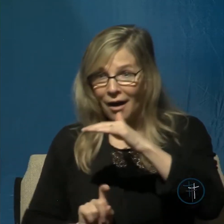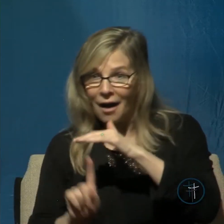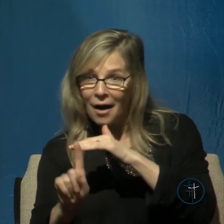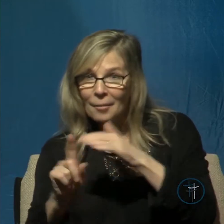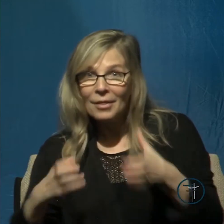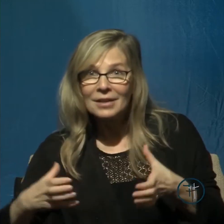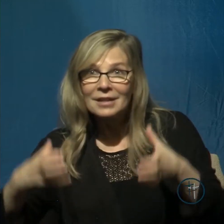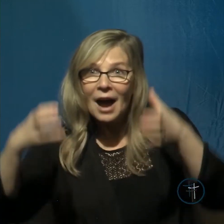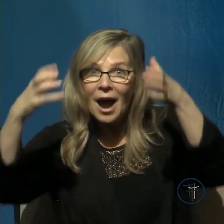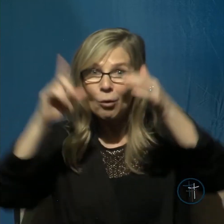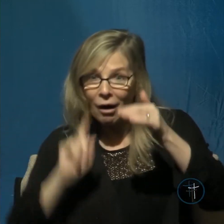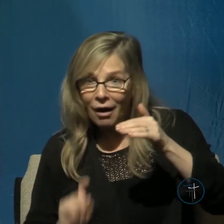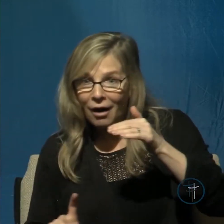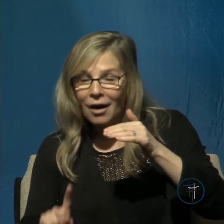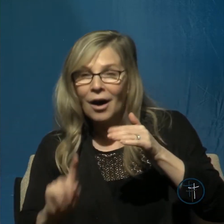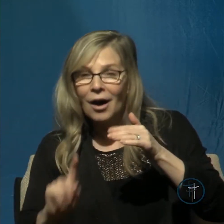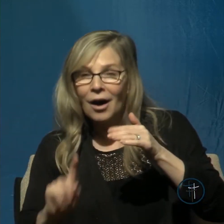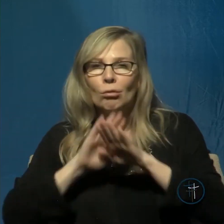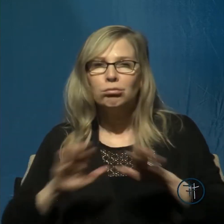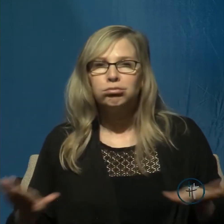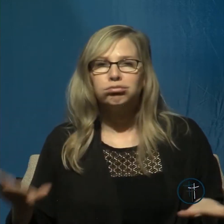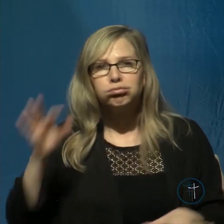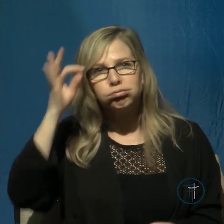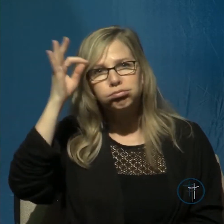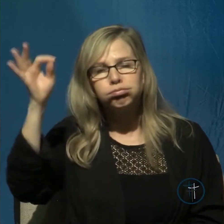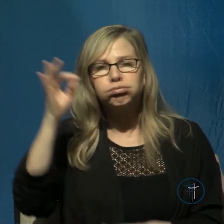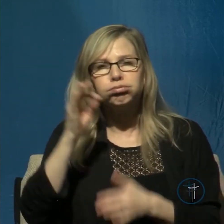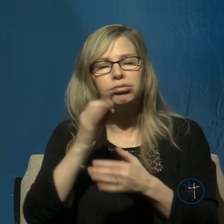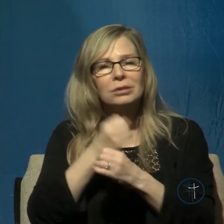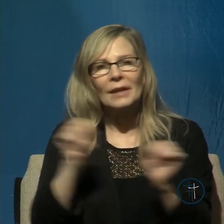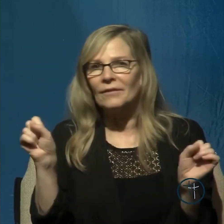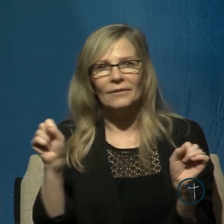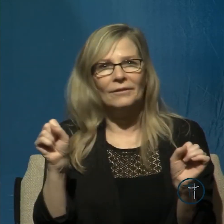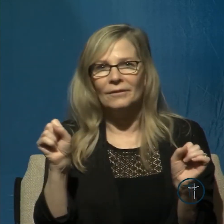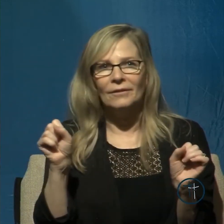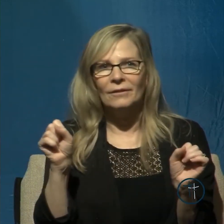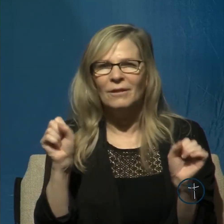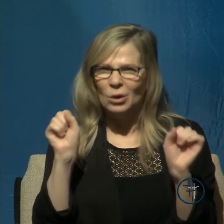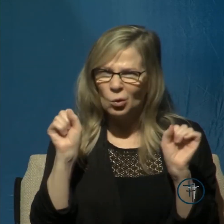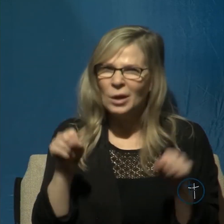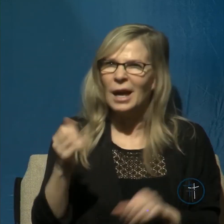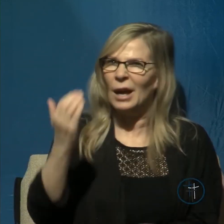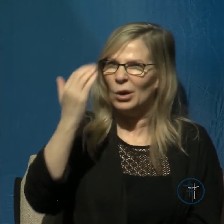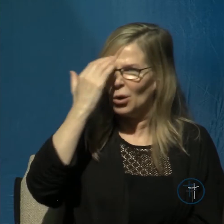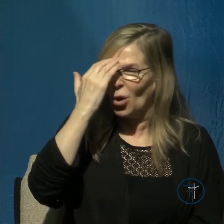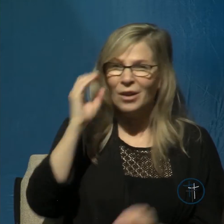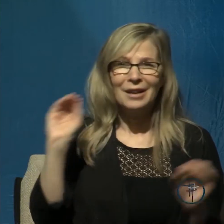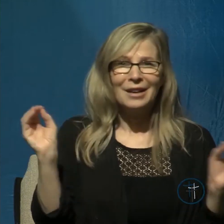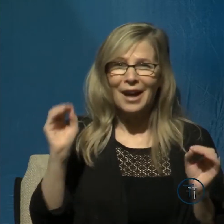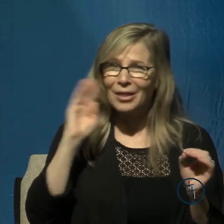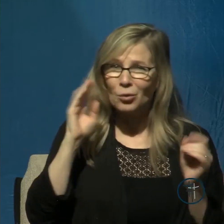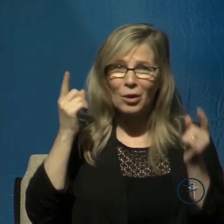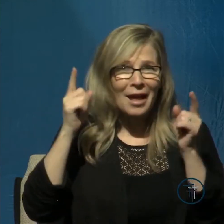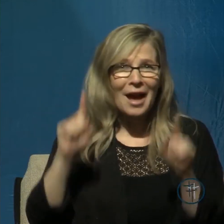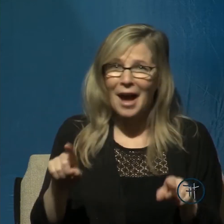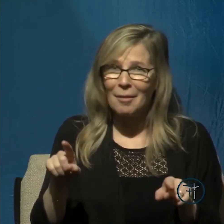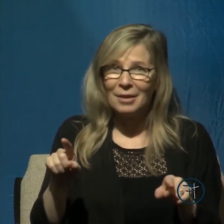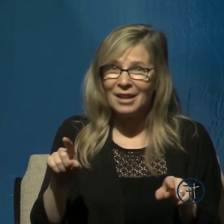Lord to protect us so that nothing happens to us outside of his sovereign will and